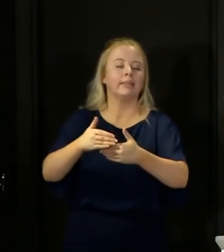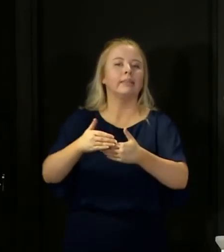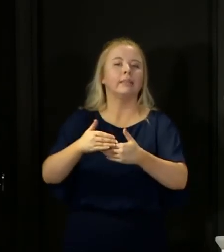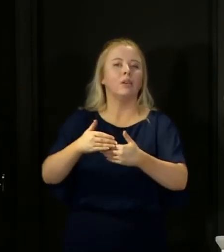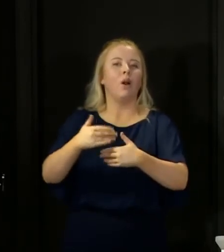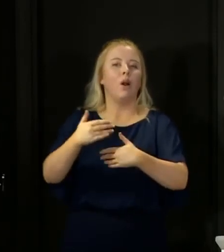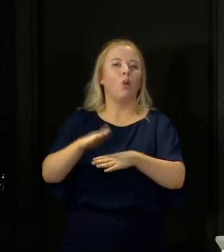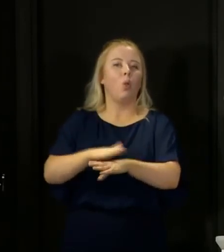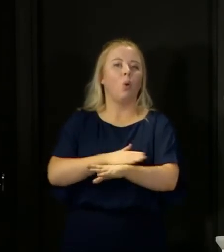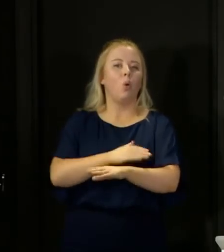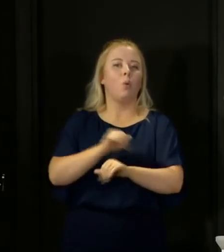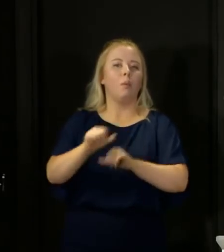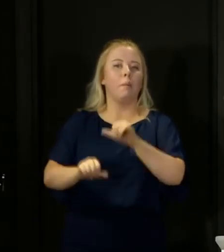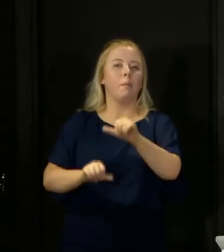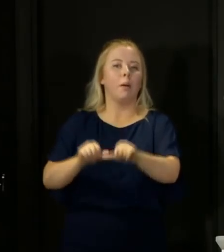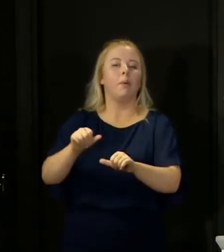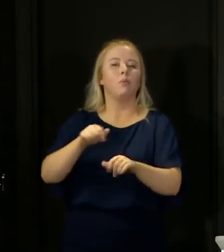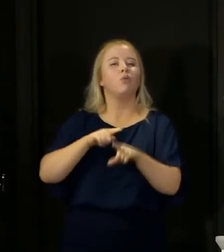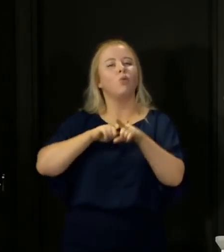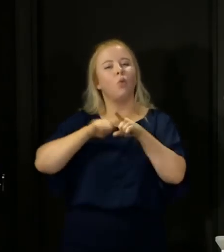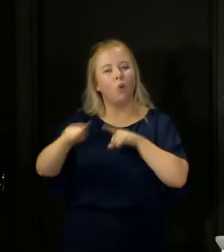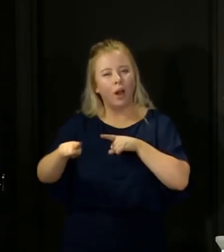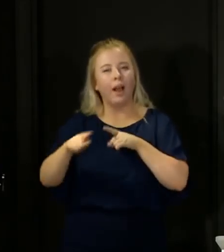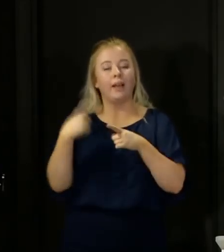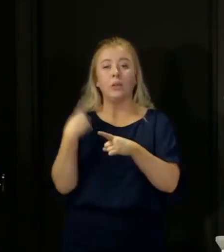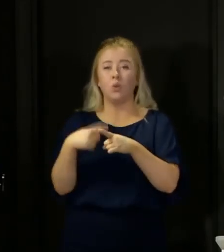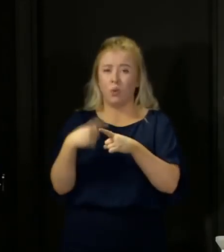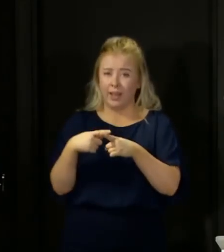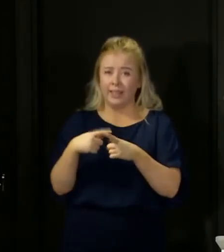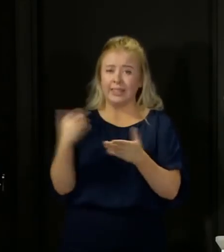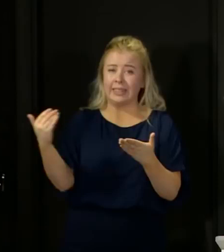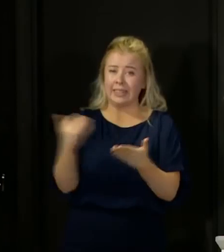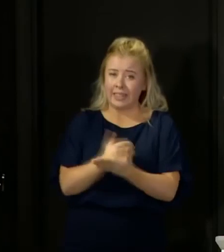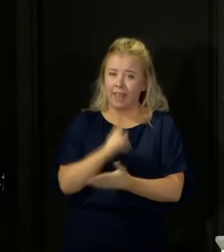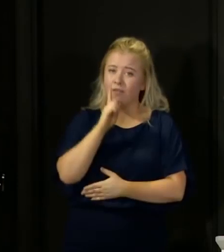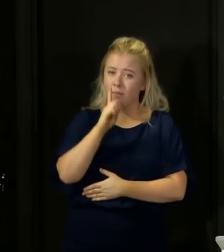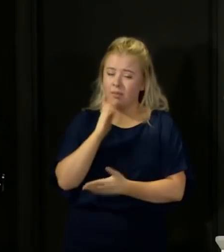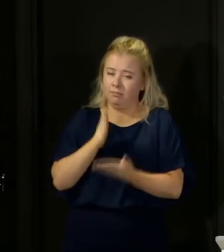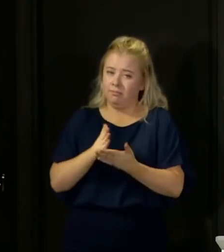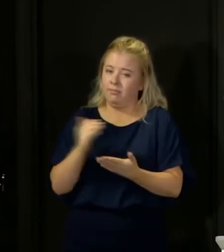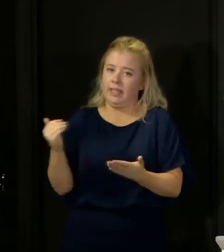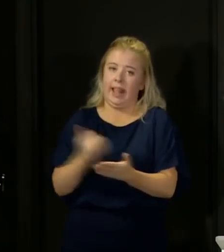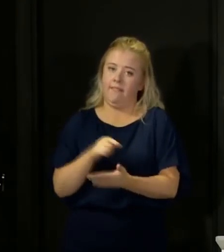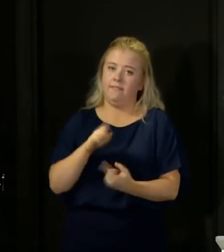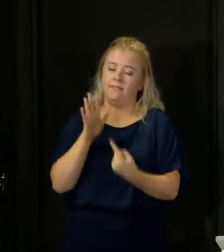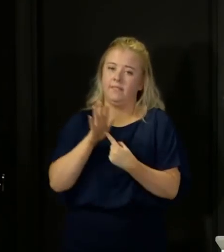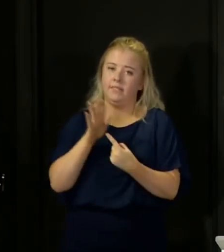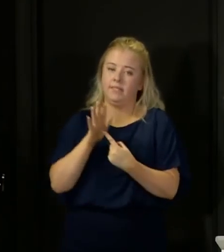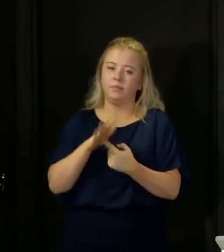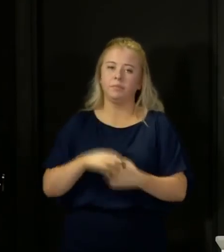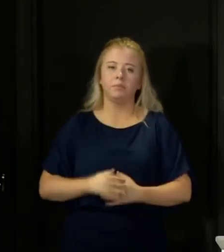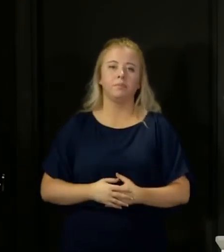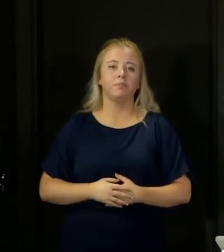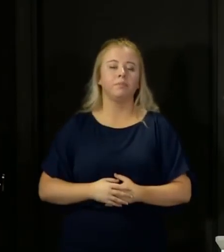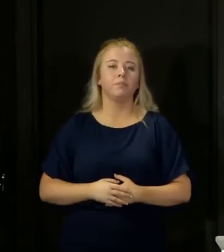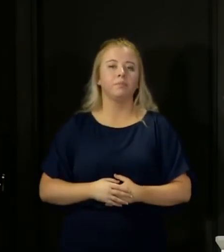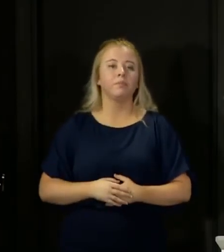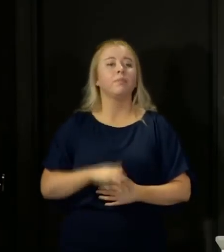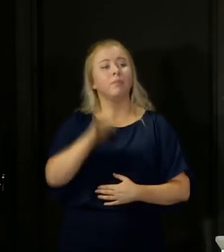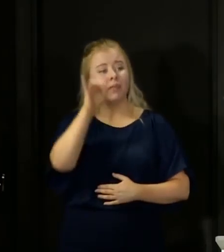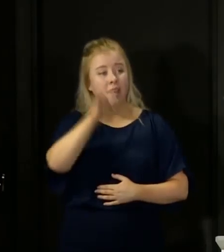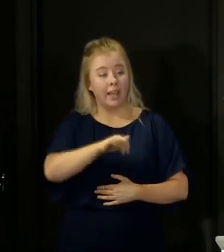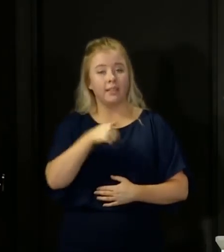that we will continue to try to do as quickly as possible but absolutely as safely as we need to and